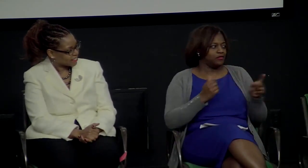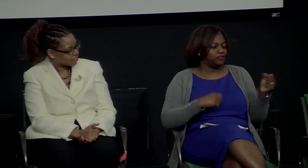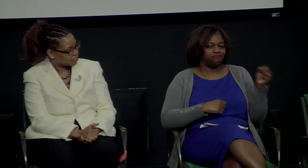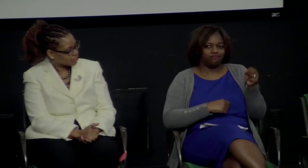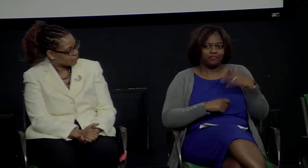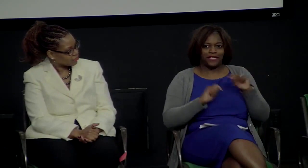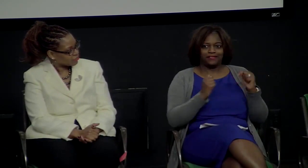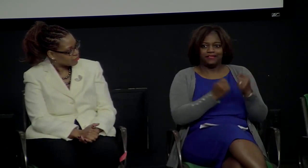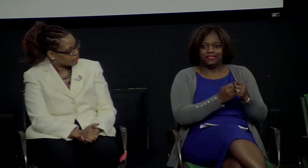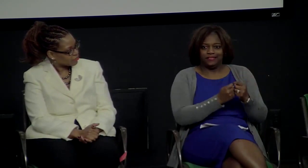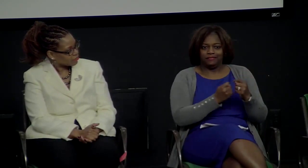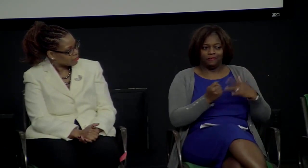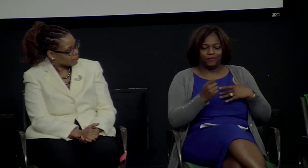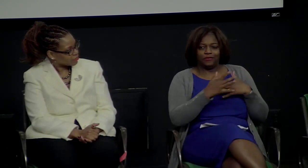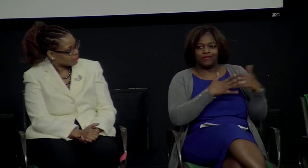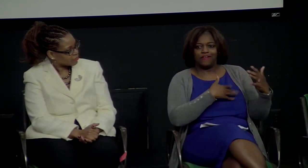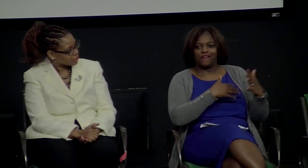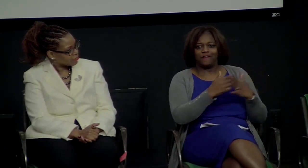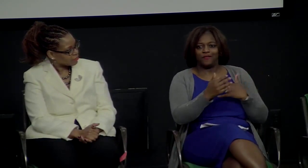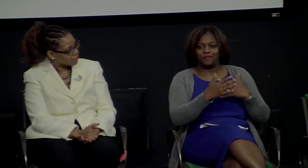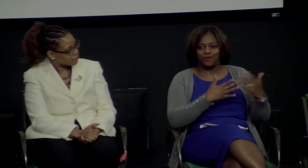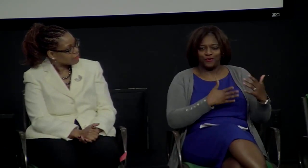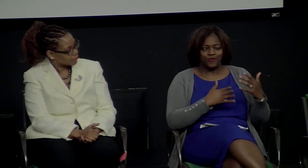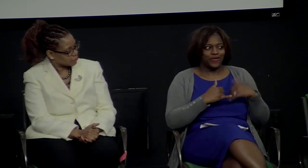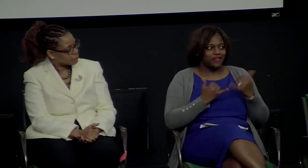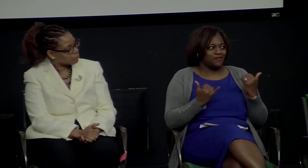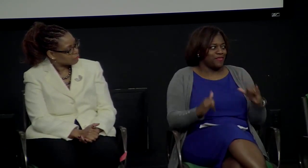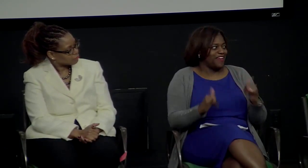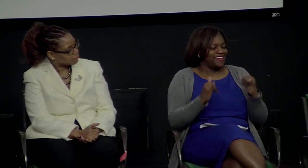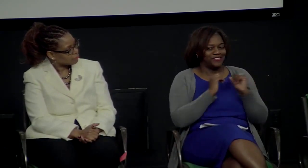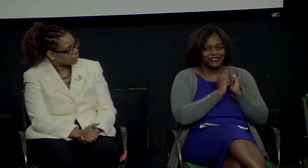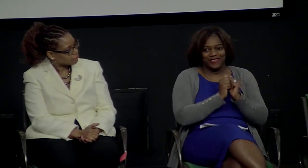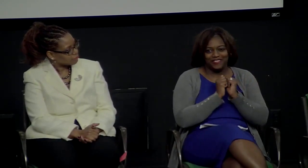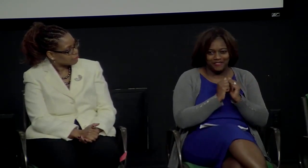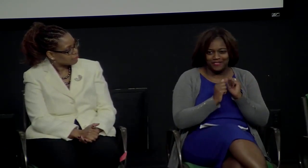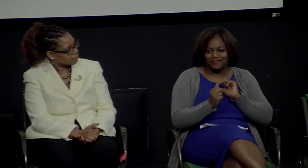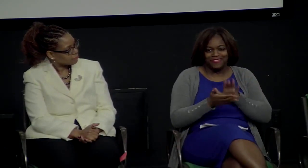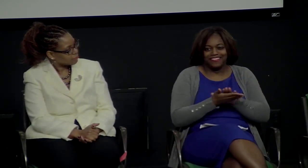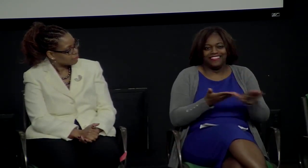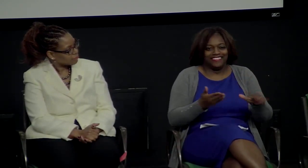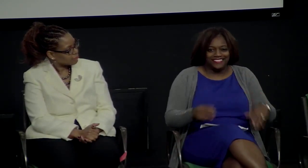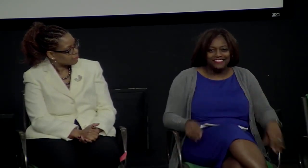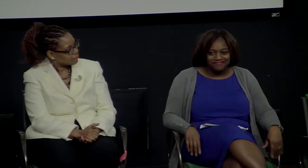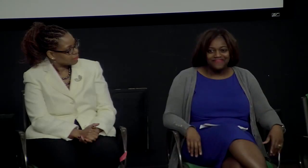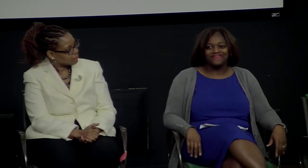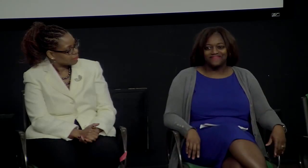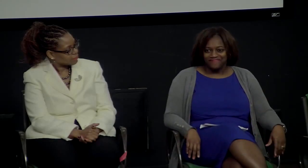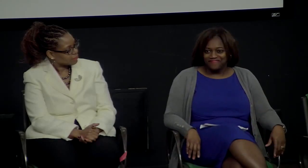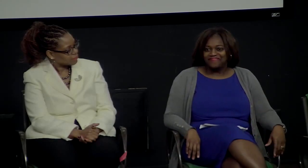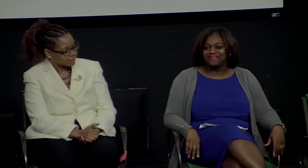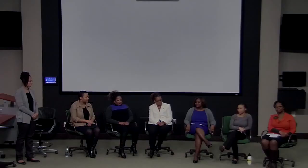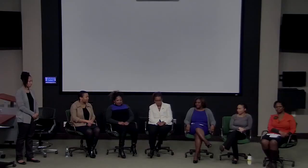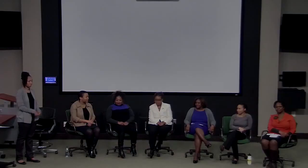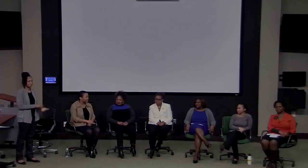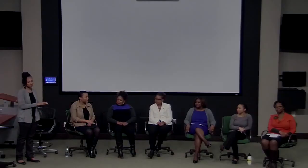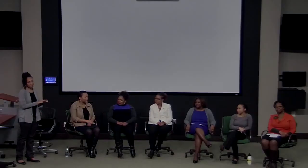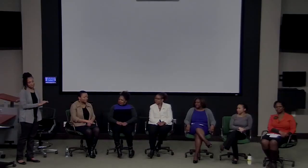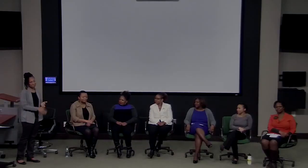nervous, or she was very nervous at one time, but knowing that we were teaming together just helped in terms of comfort. That was very nice to have developed that